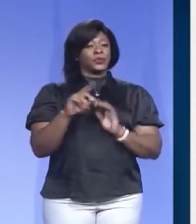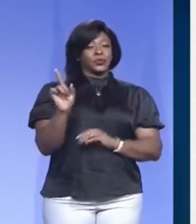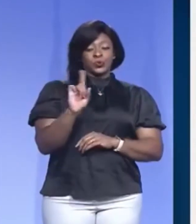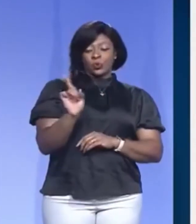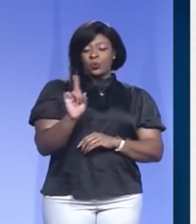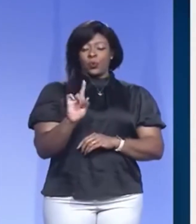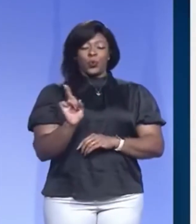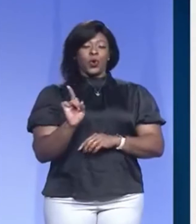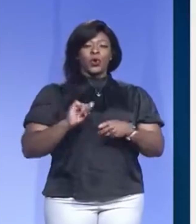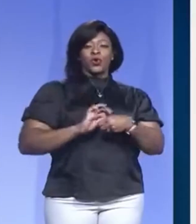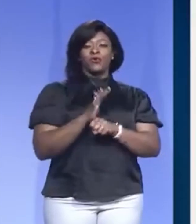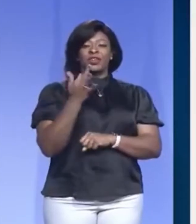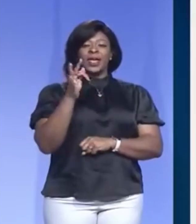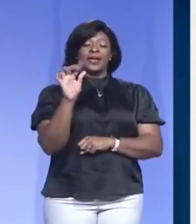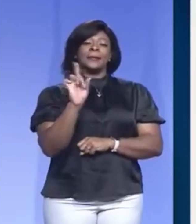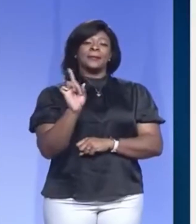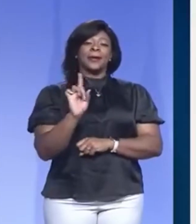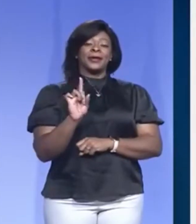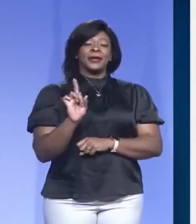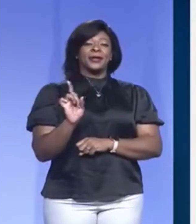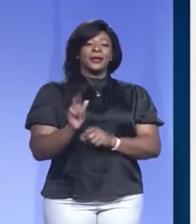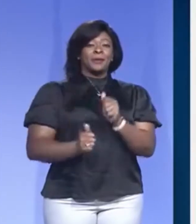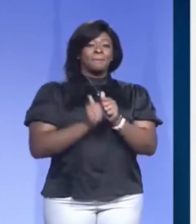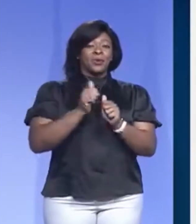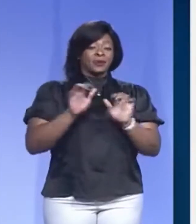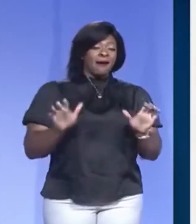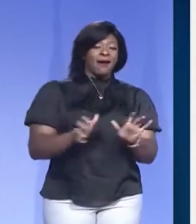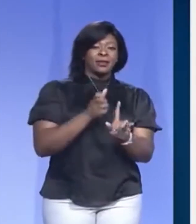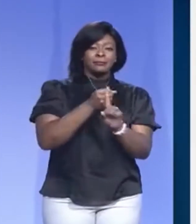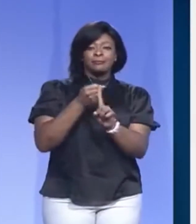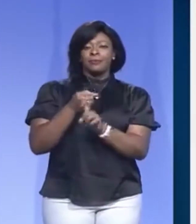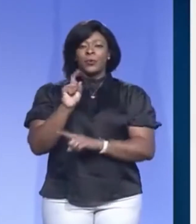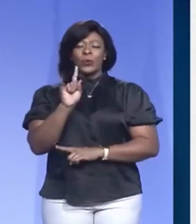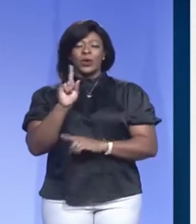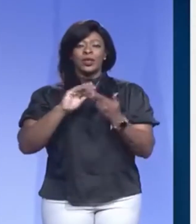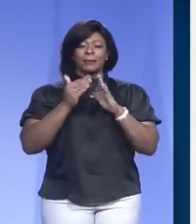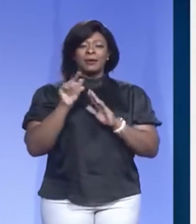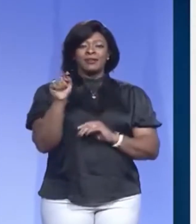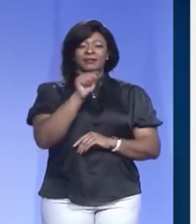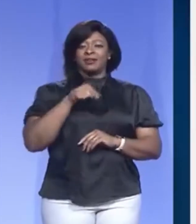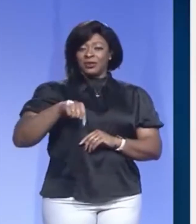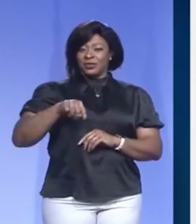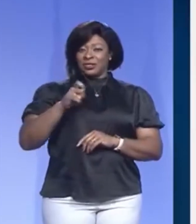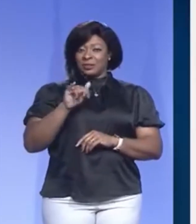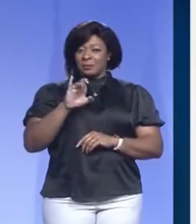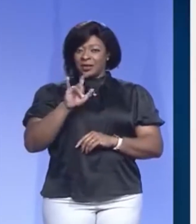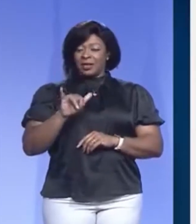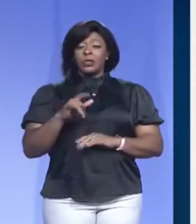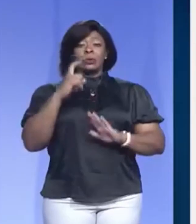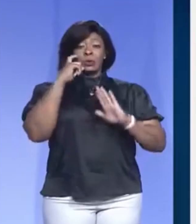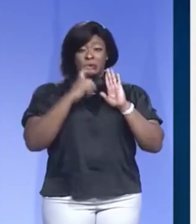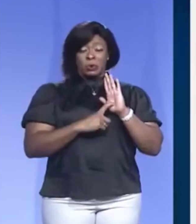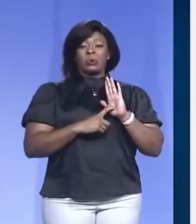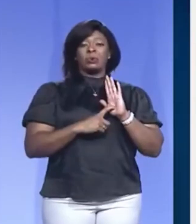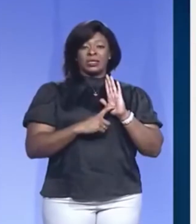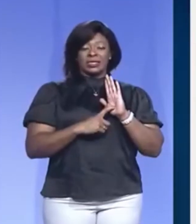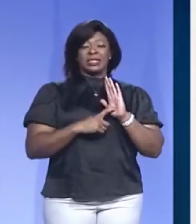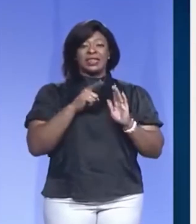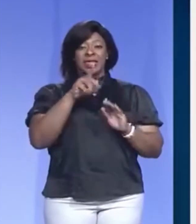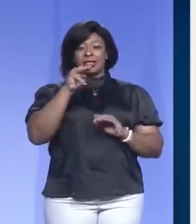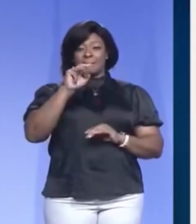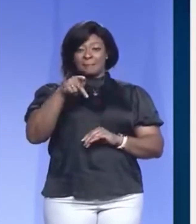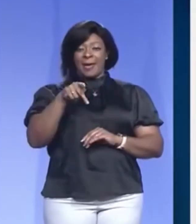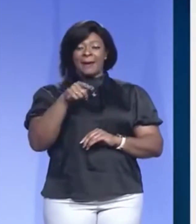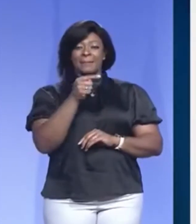is covet 19 most active in the communities of shelby county what you can see through this map